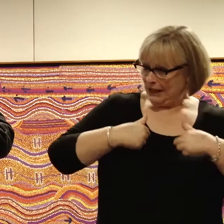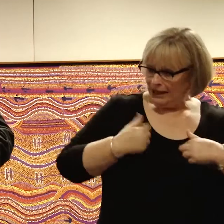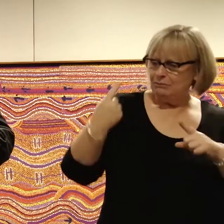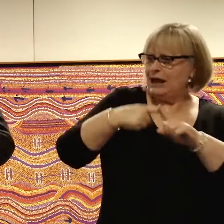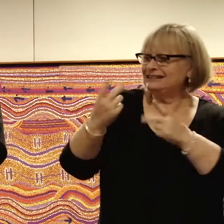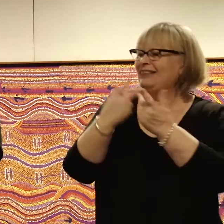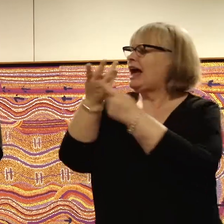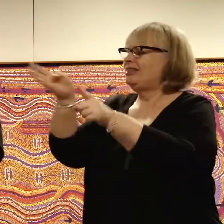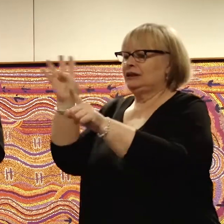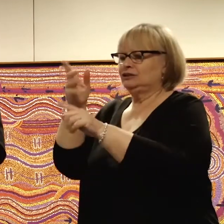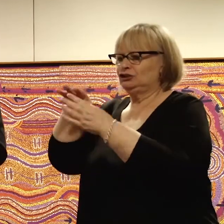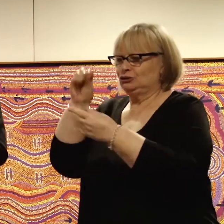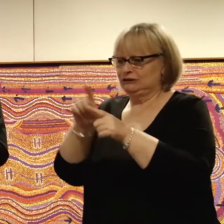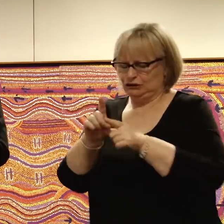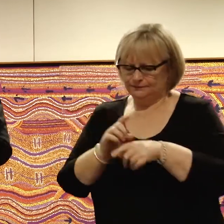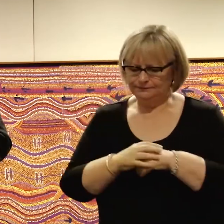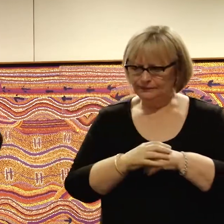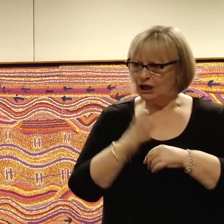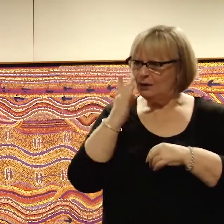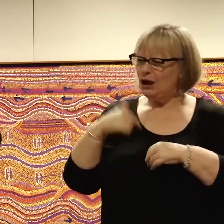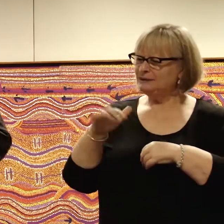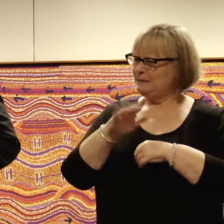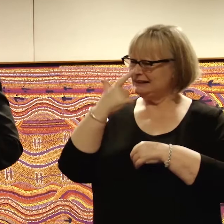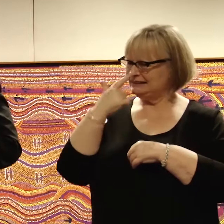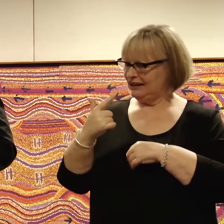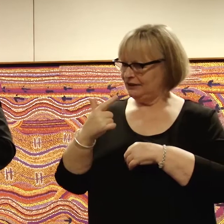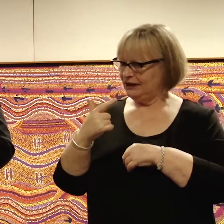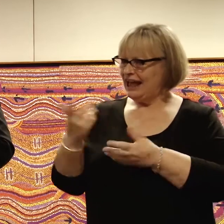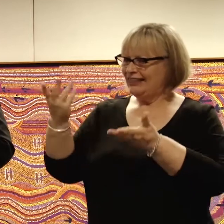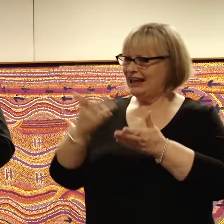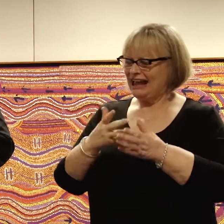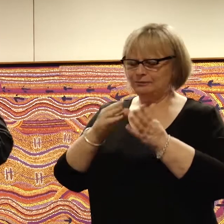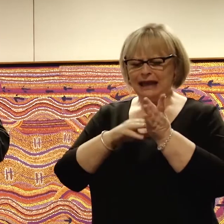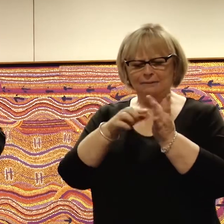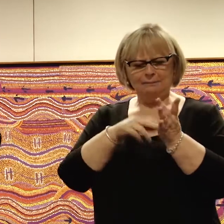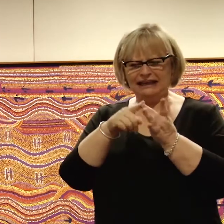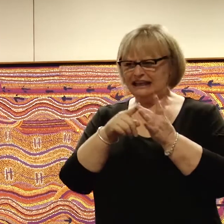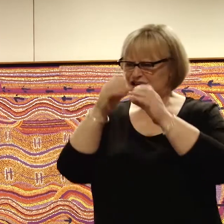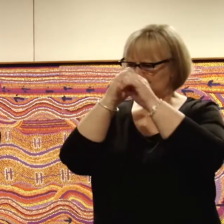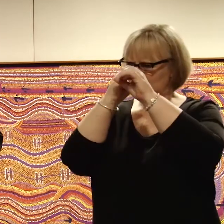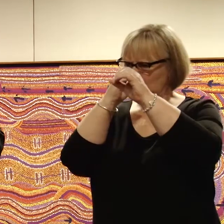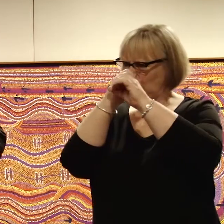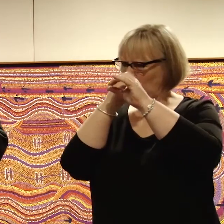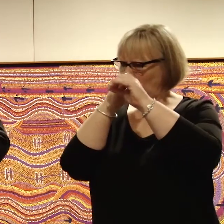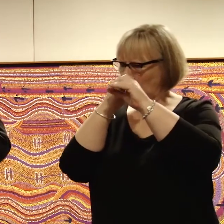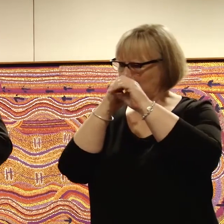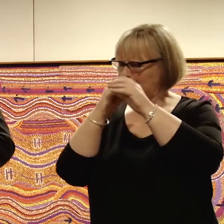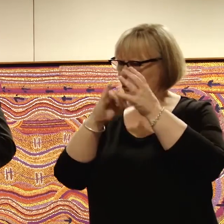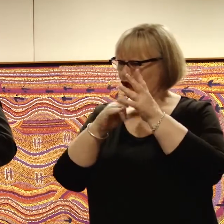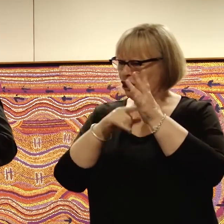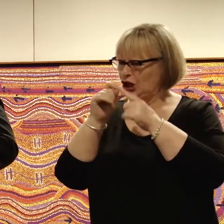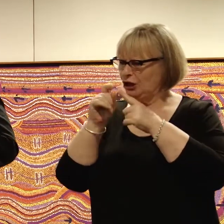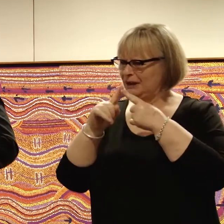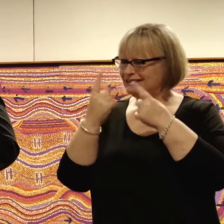the children who went there. When I was about seven, was given a miniscope. Now for those of you who don't know what that is, a